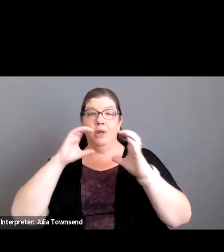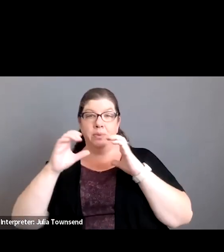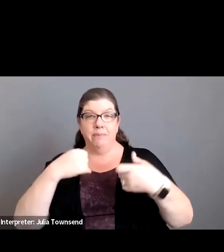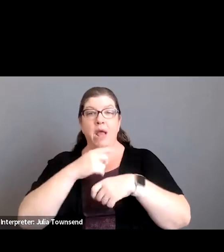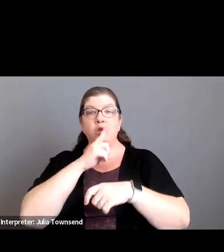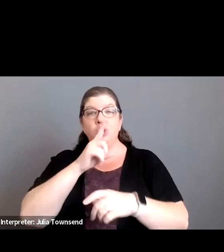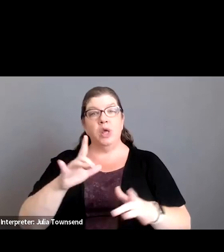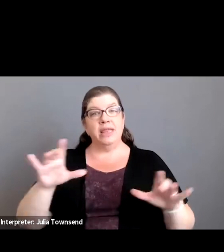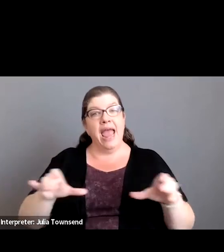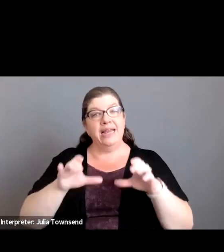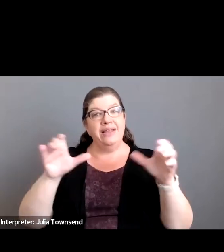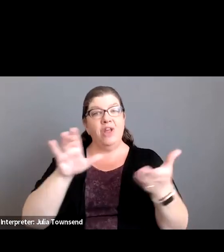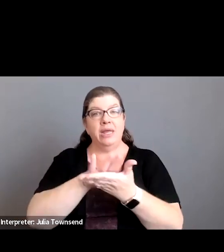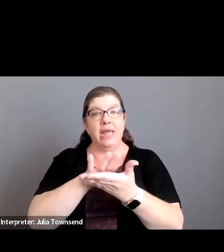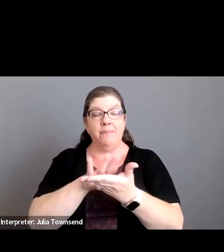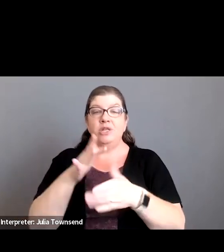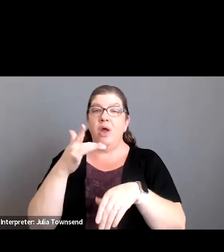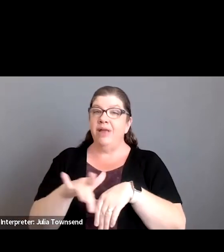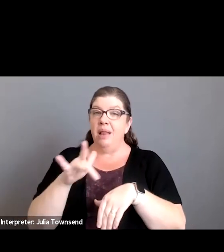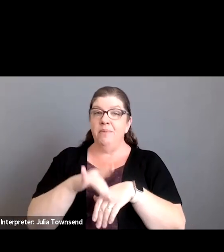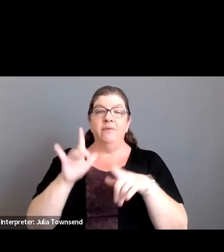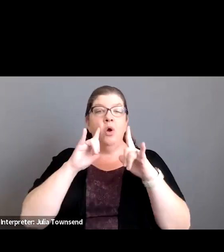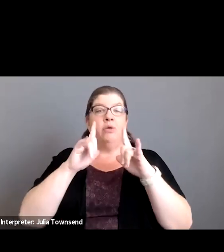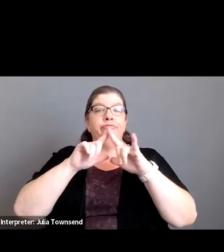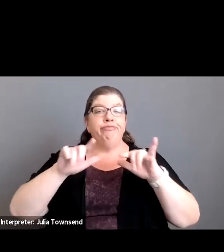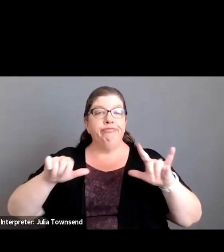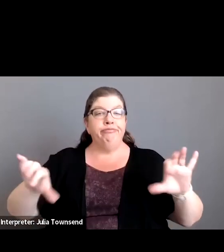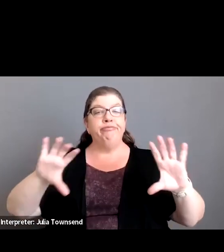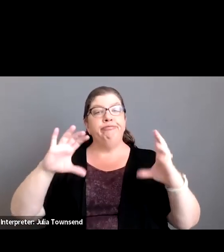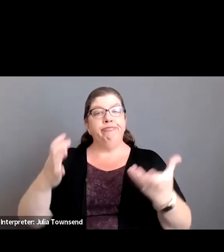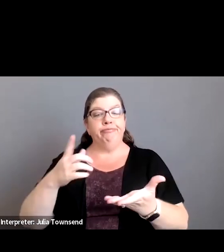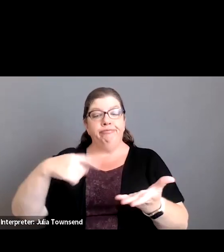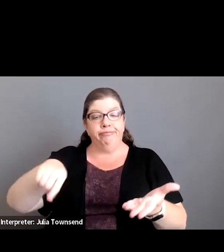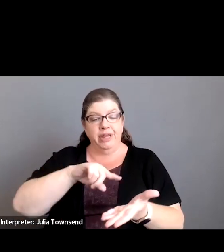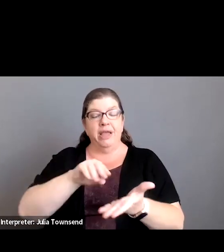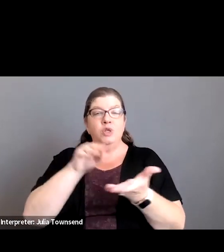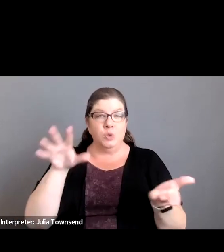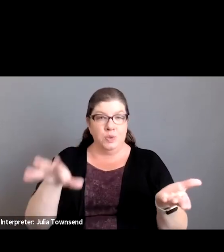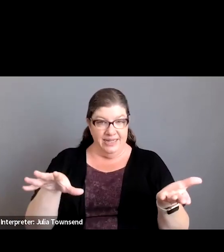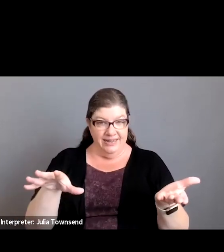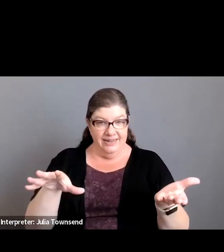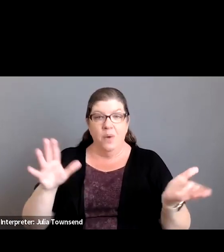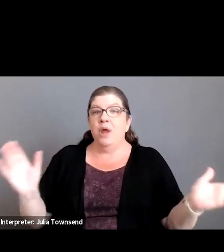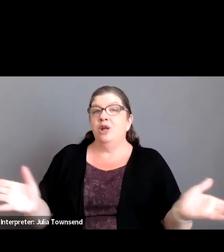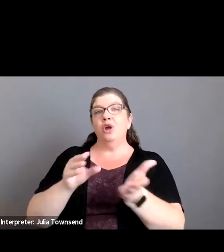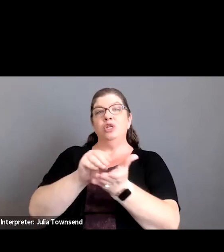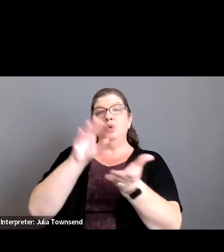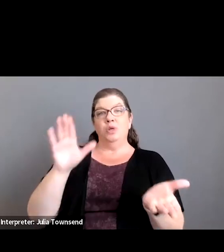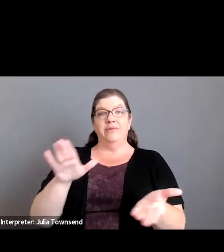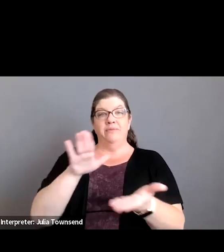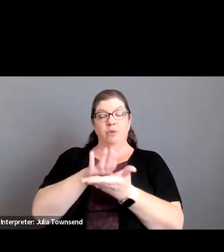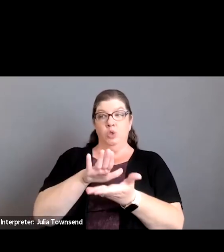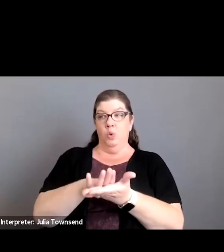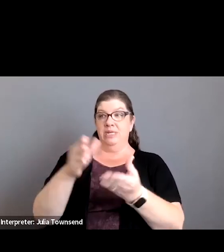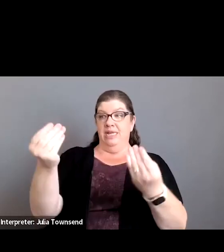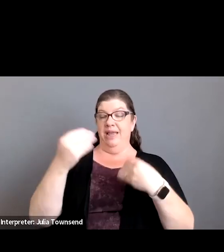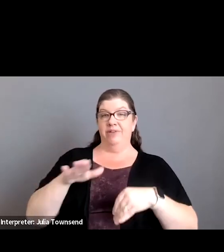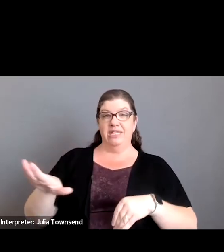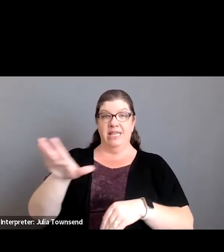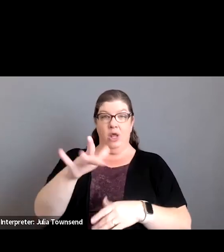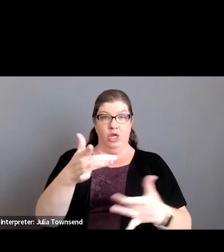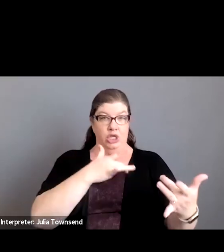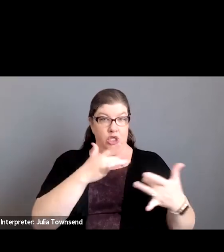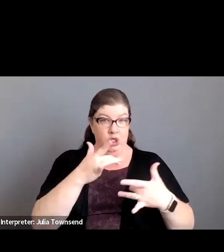make sure activities on our campuses are available for our diverse student population we can encourage students from our schools to give us their